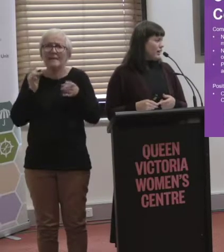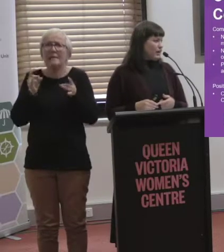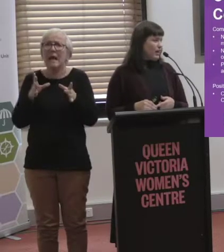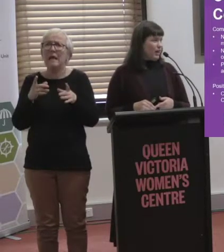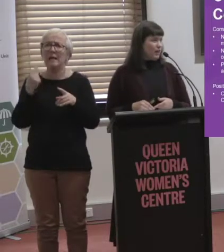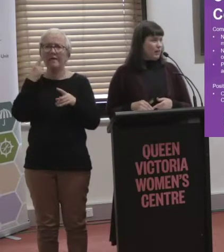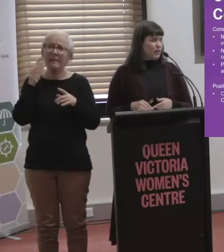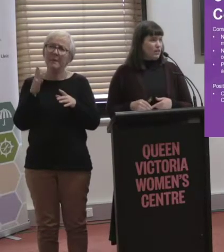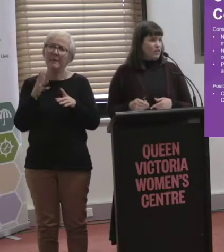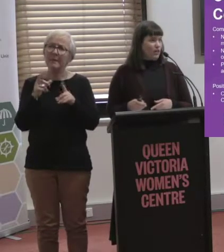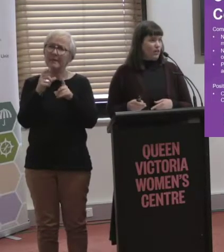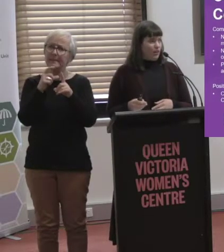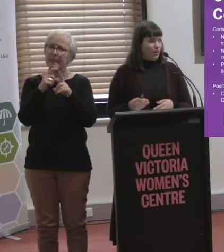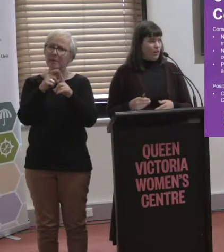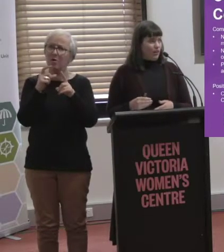Yeah.